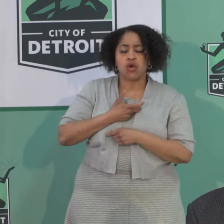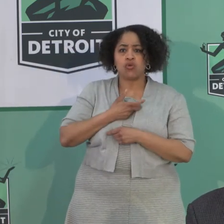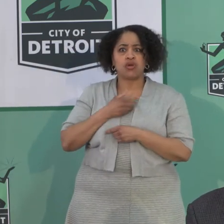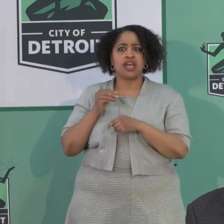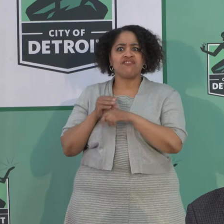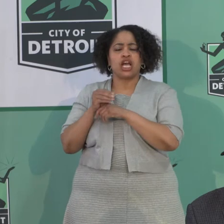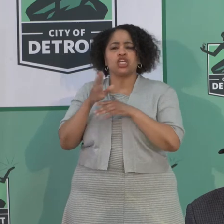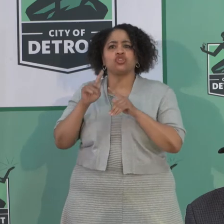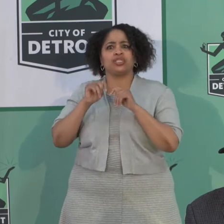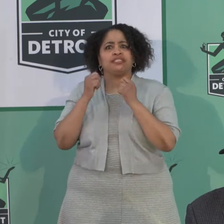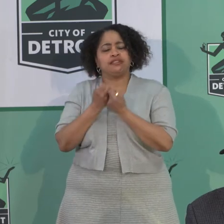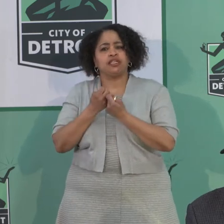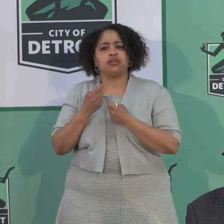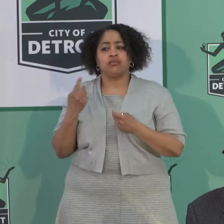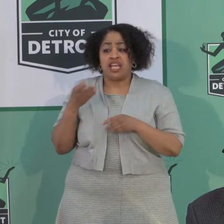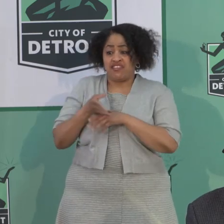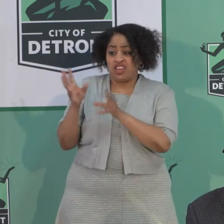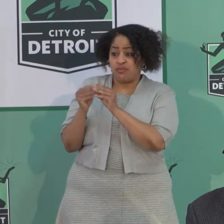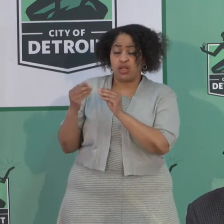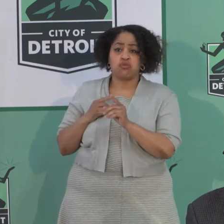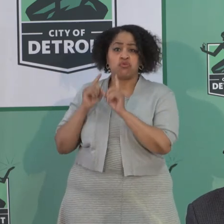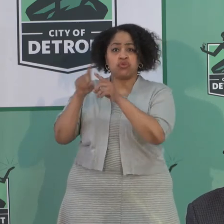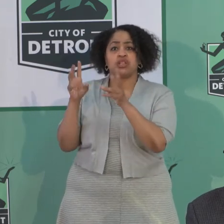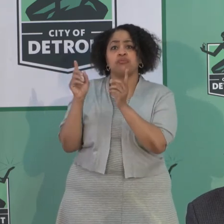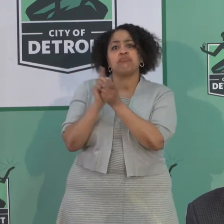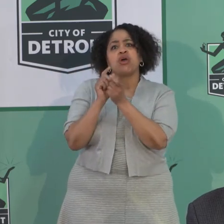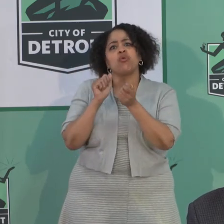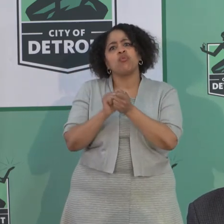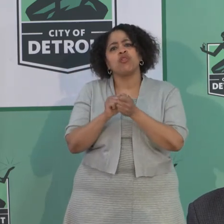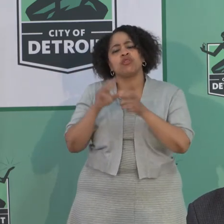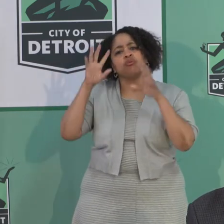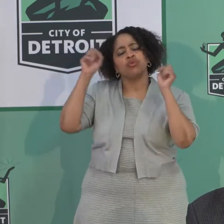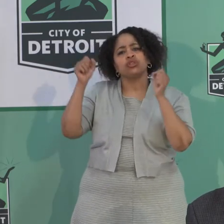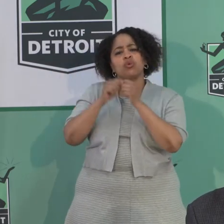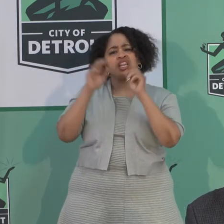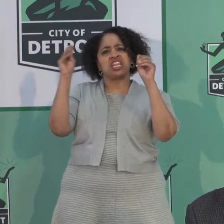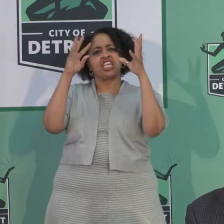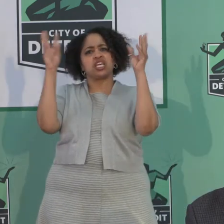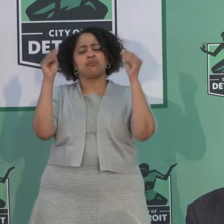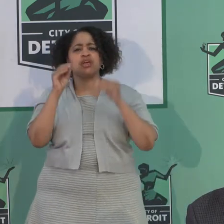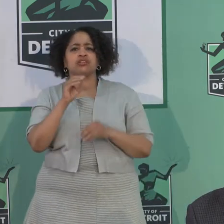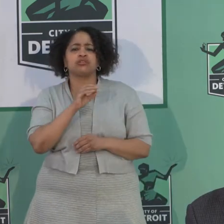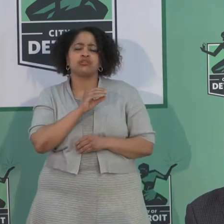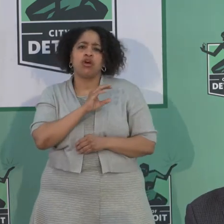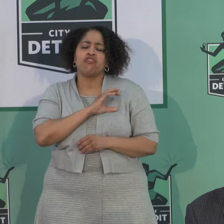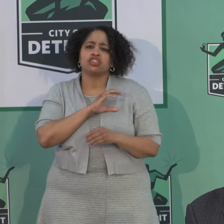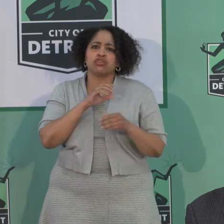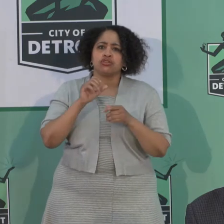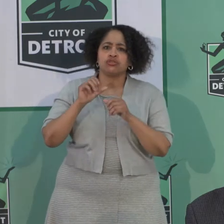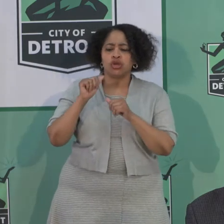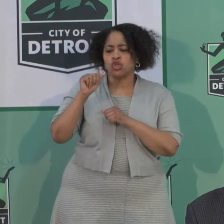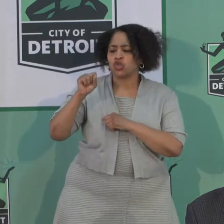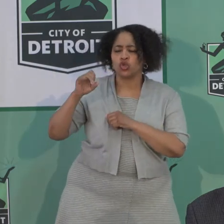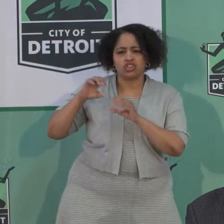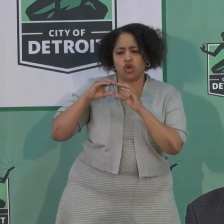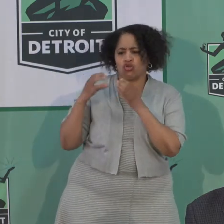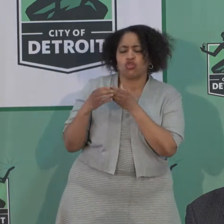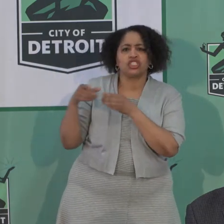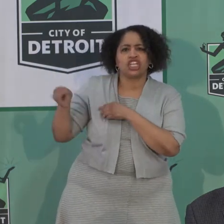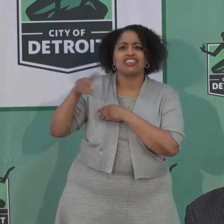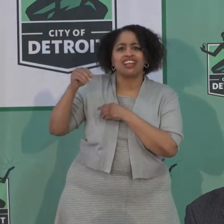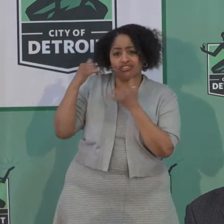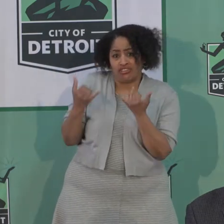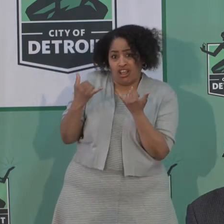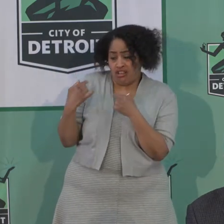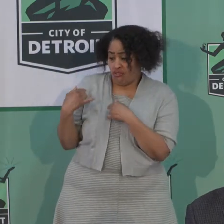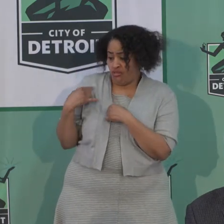I went and met with President Gaglio of the EMS Officers Association, and to date, they